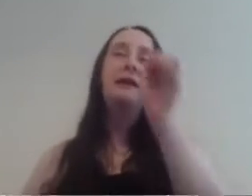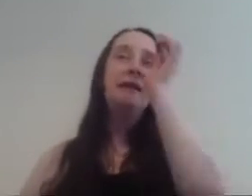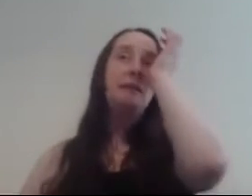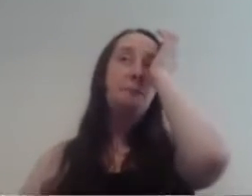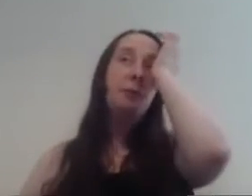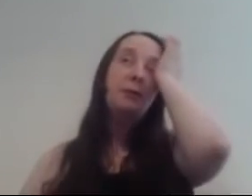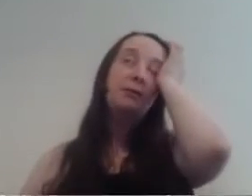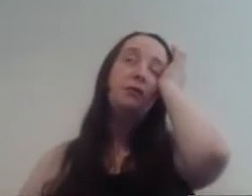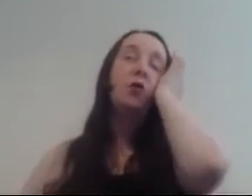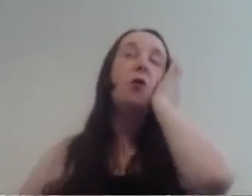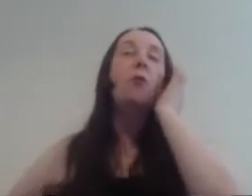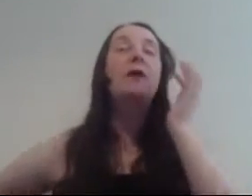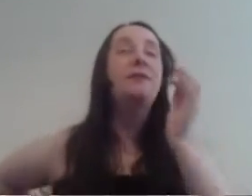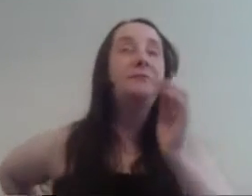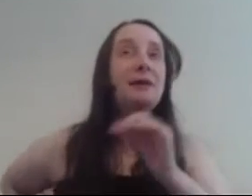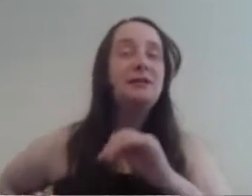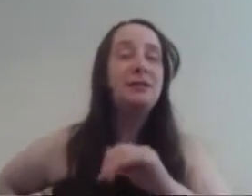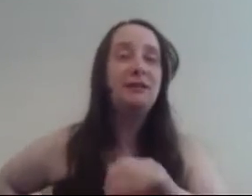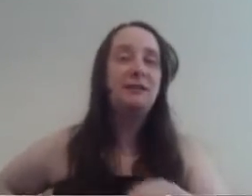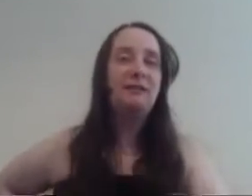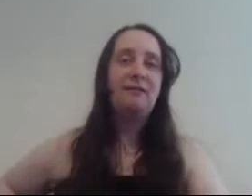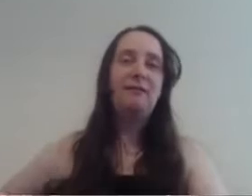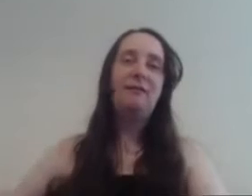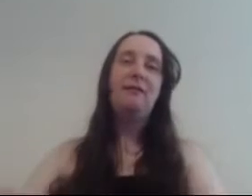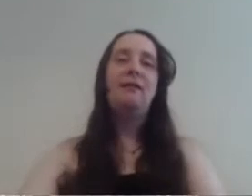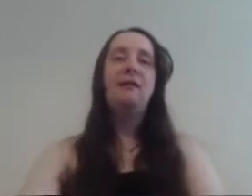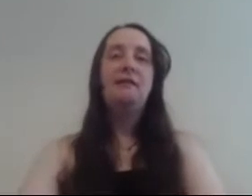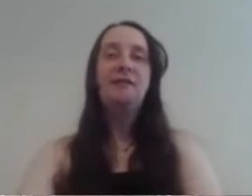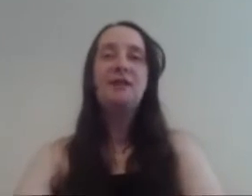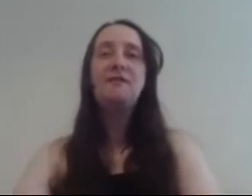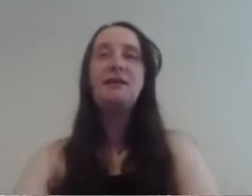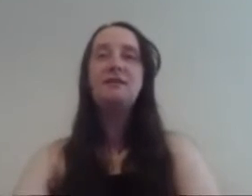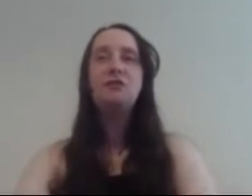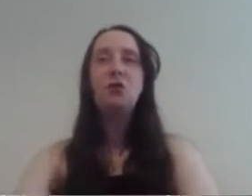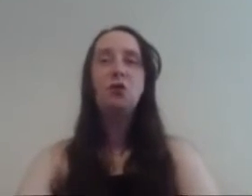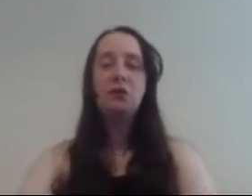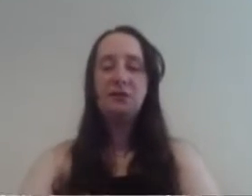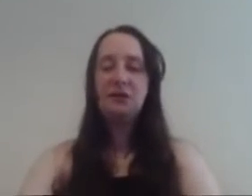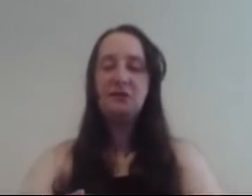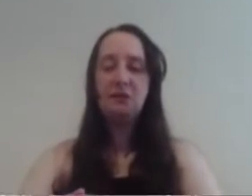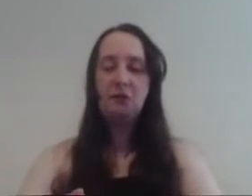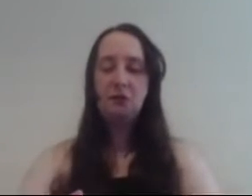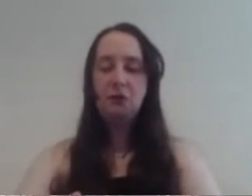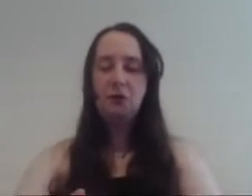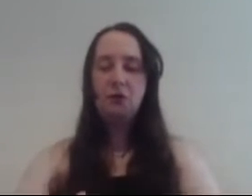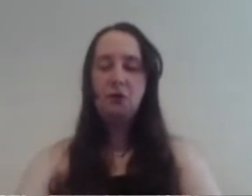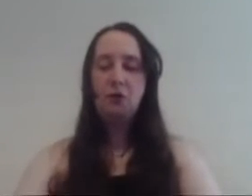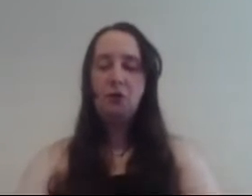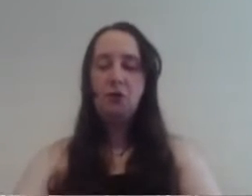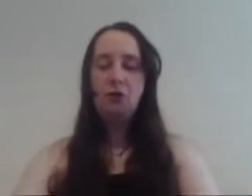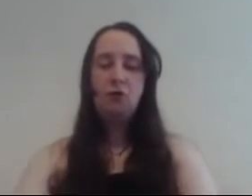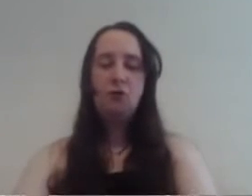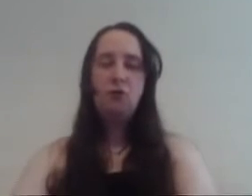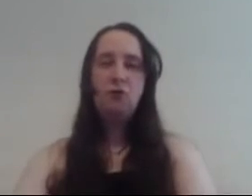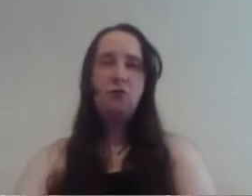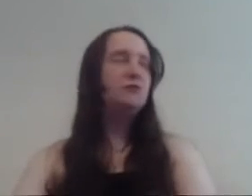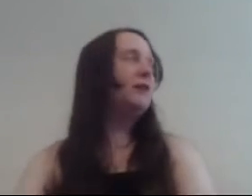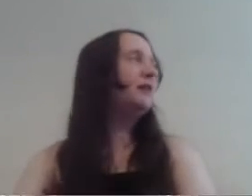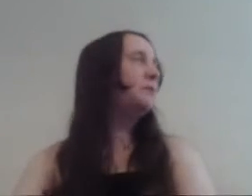but he wanted to go with his magic and terrorize New York he says so I think it